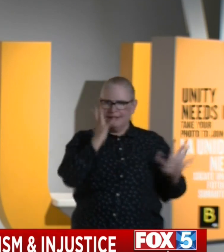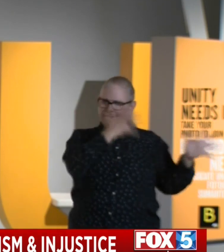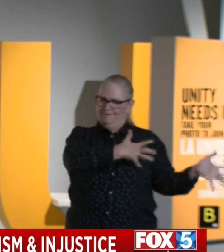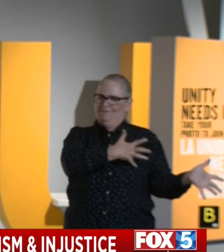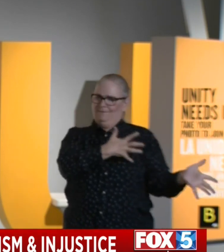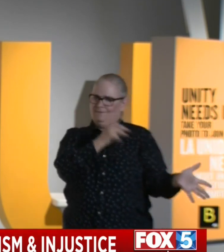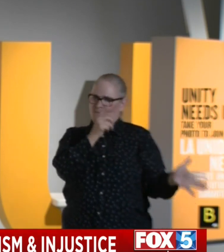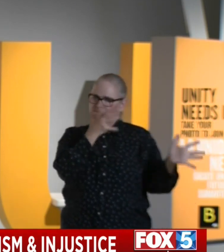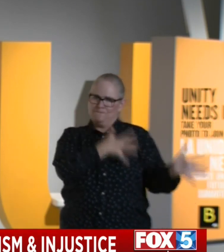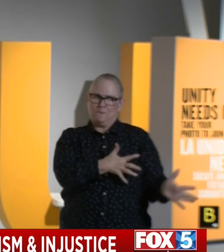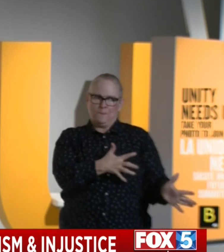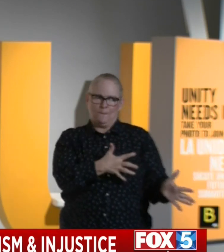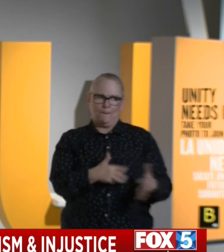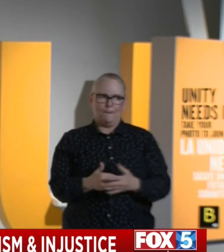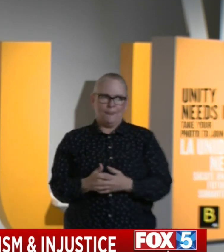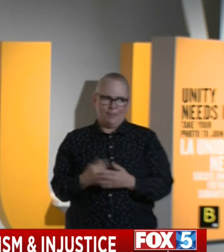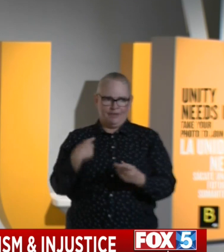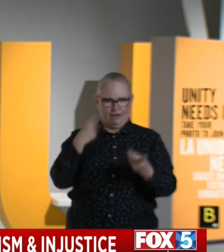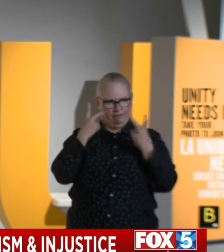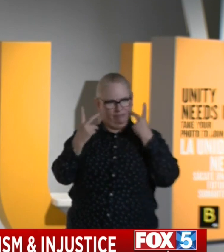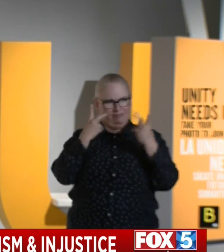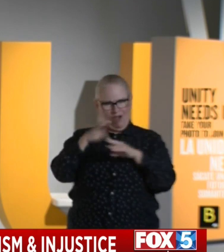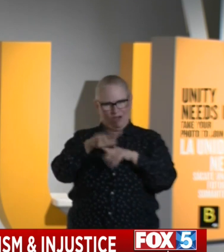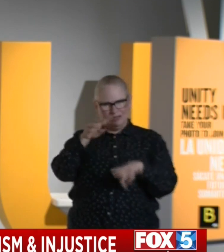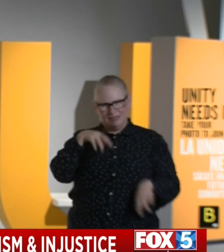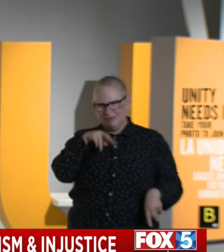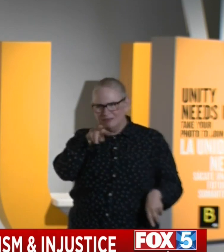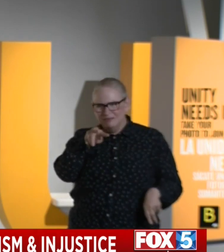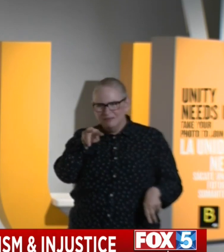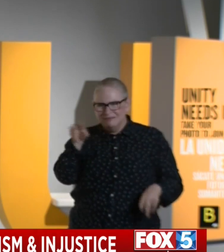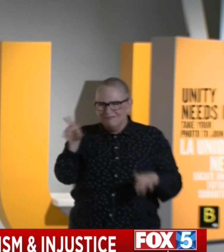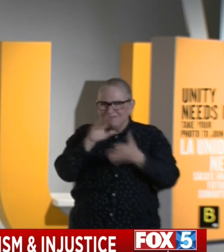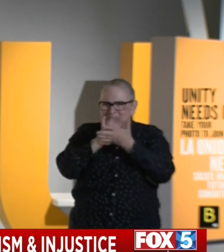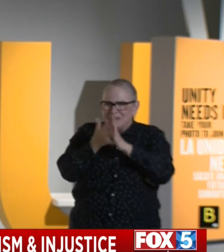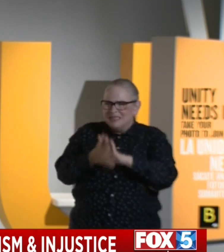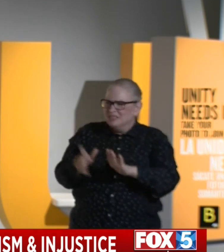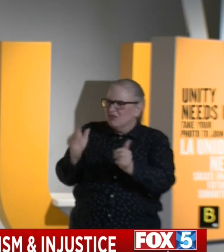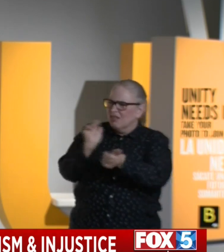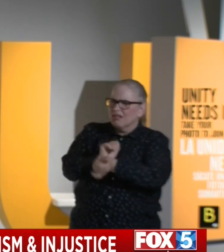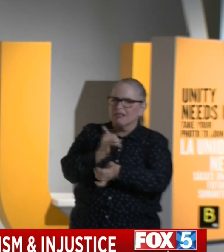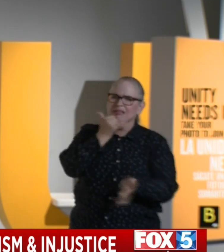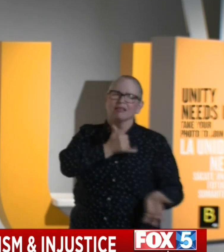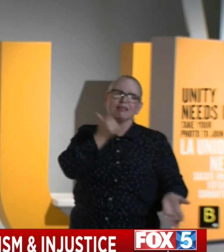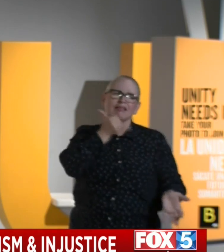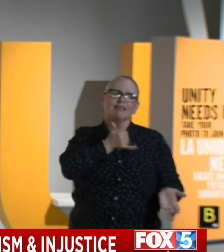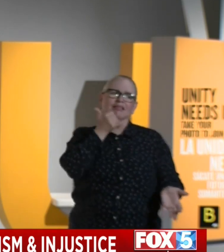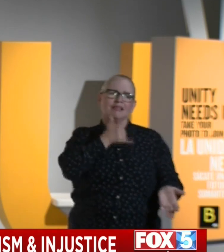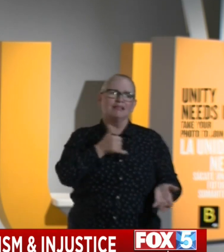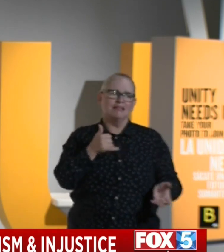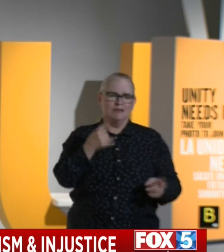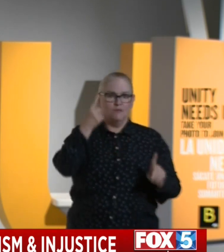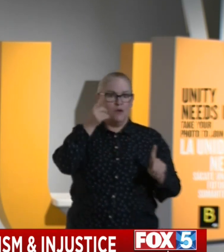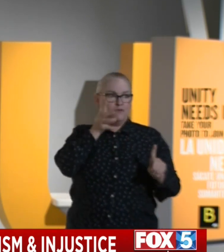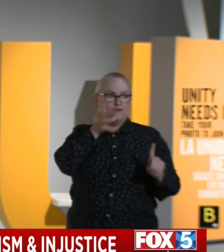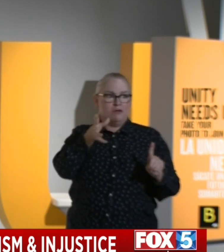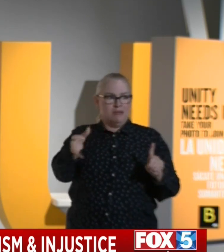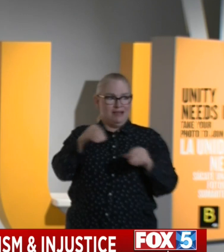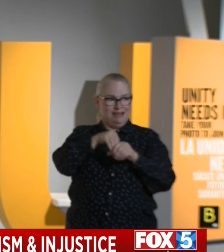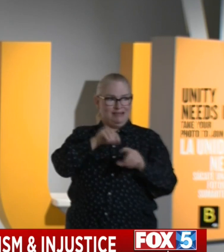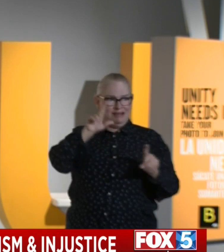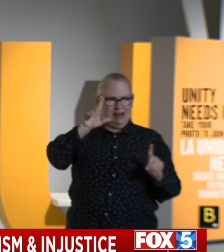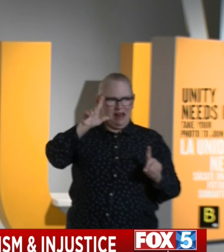images we see on TV, on the reality of a grandmother in La Mesa, California, that's in the hospital